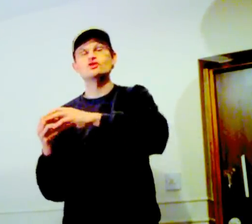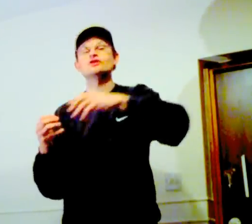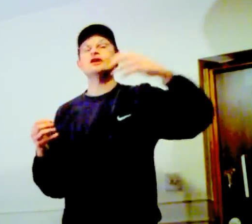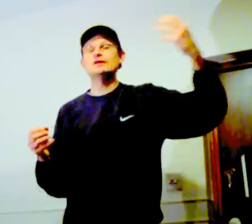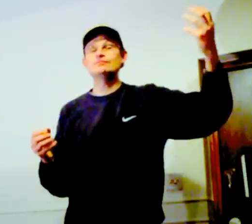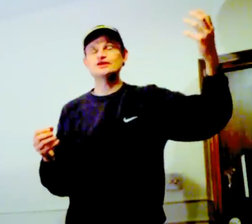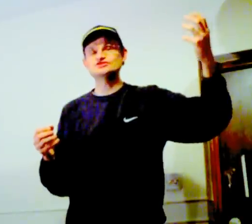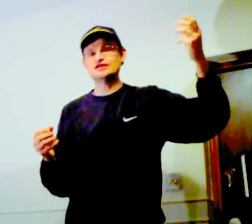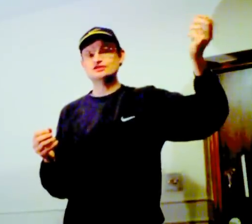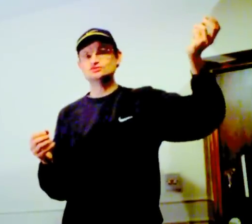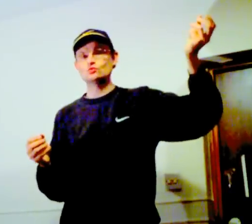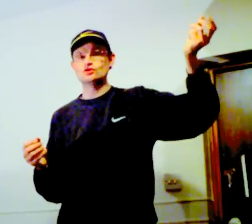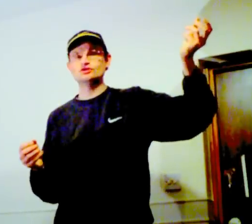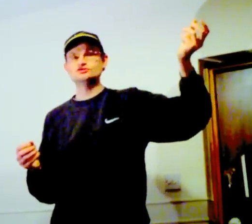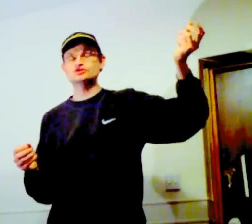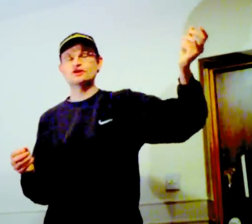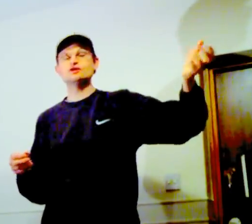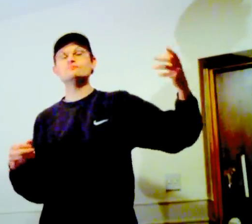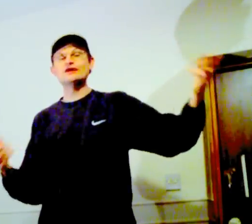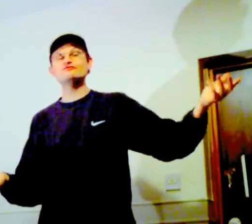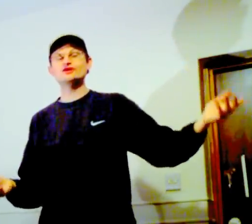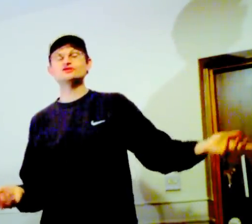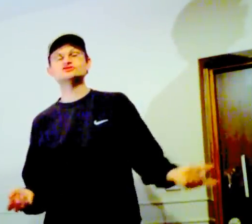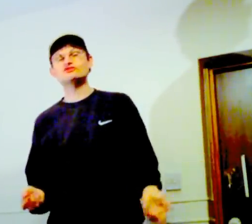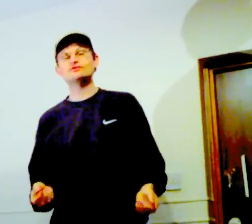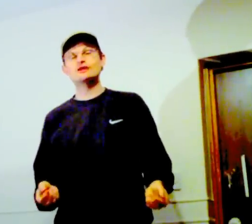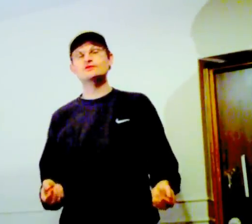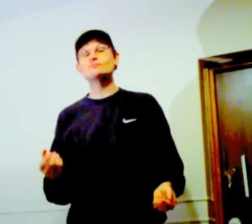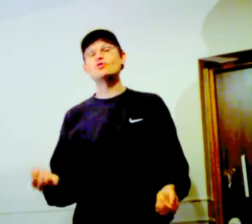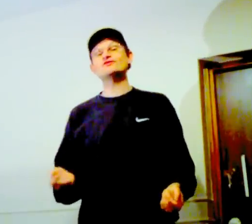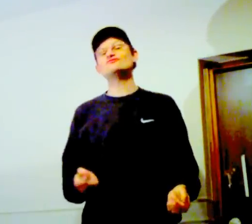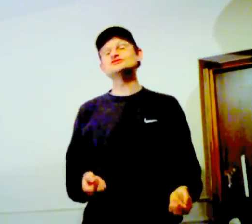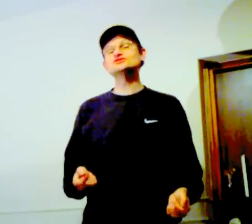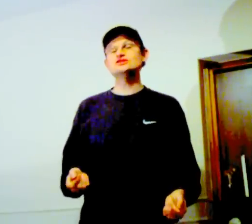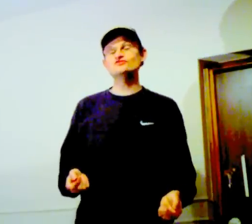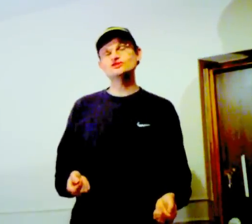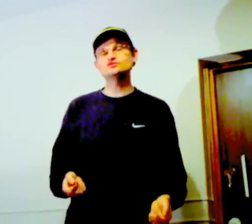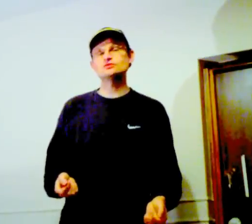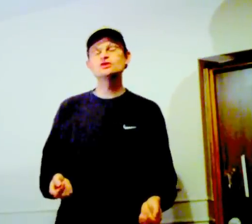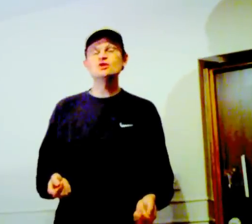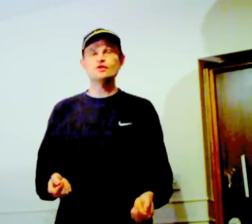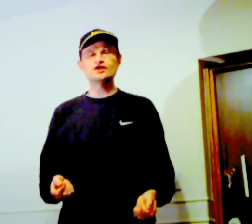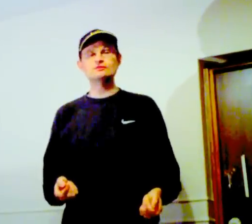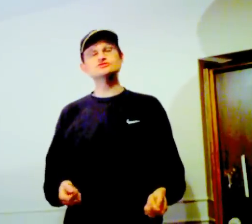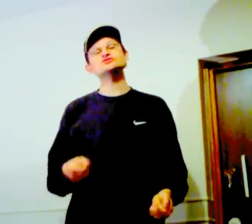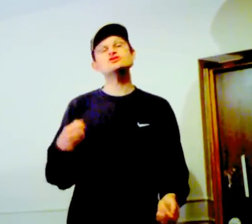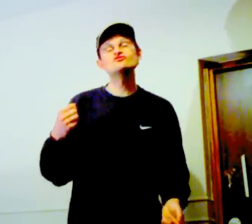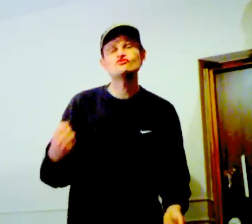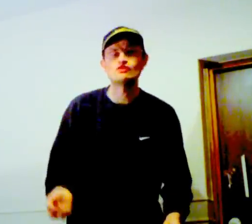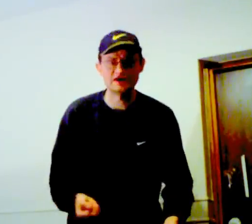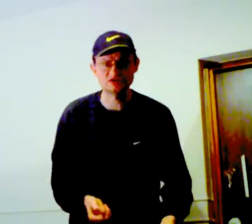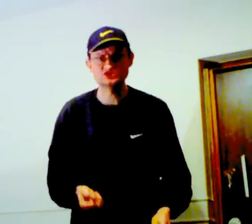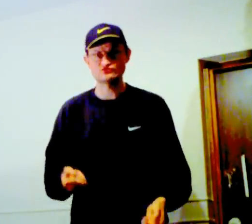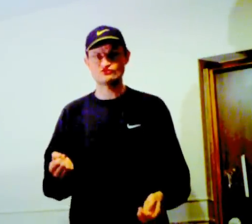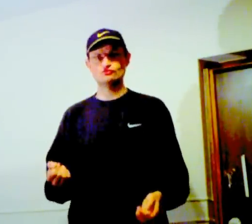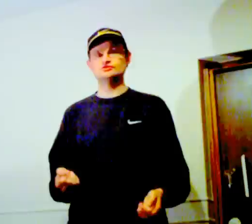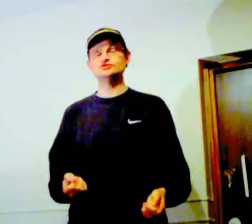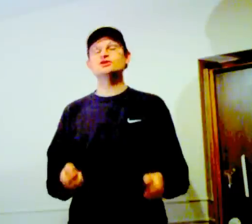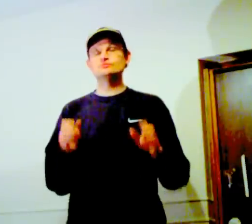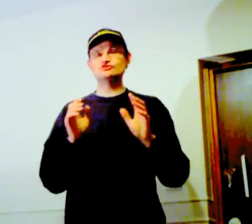got and place that into words, okay. You may find yourself becoming a more efficient individual when it comes to certain varieties of thoughts. But